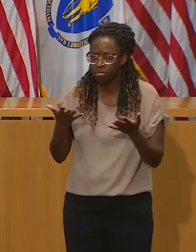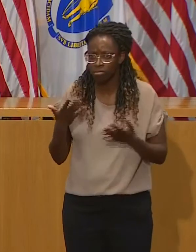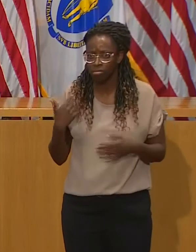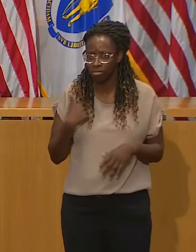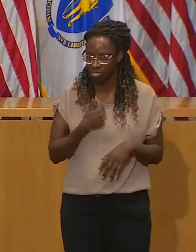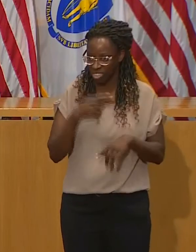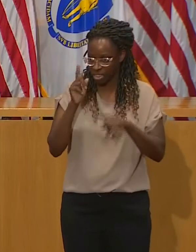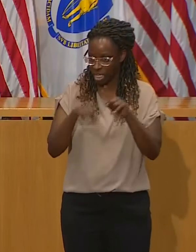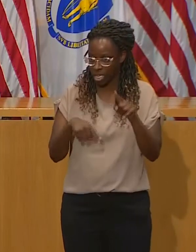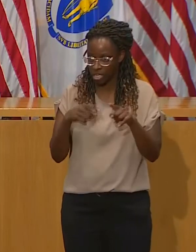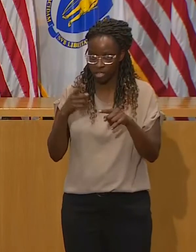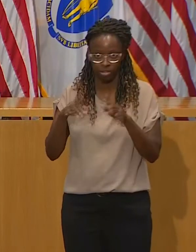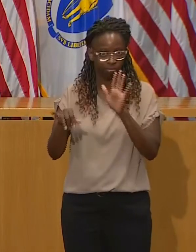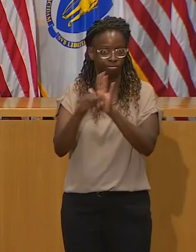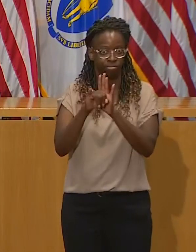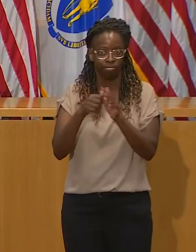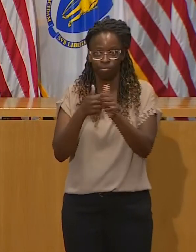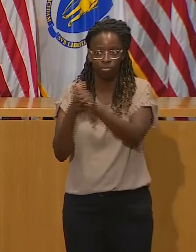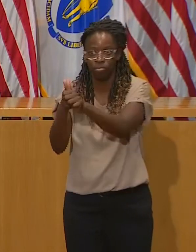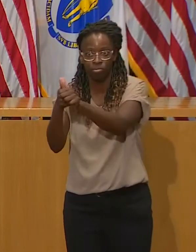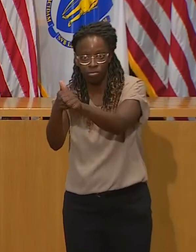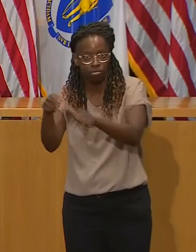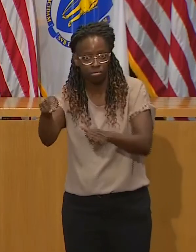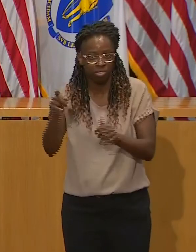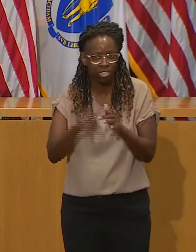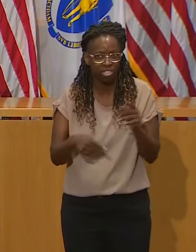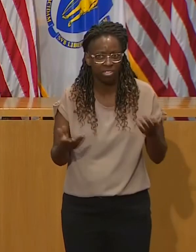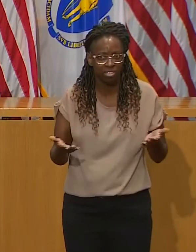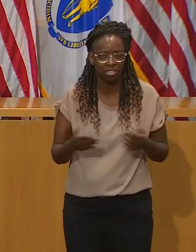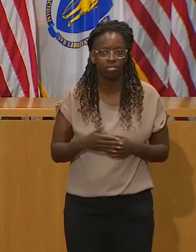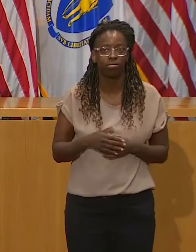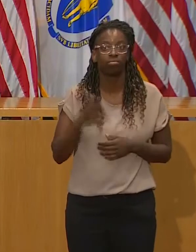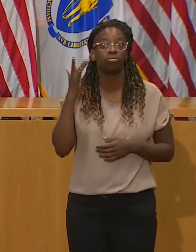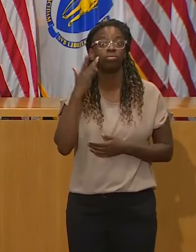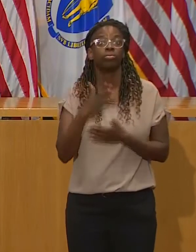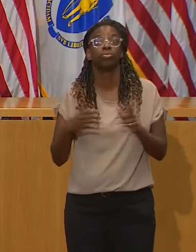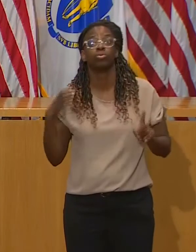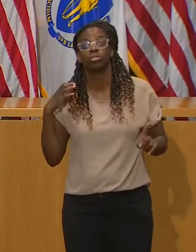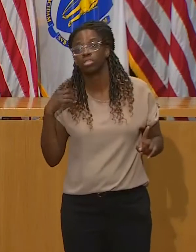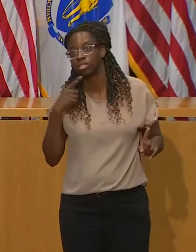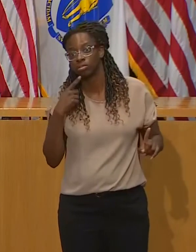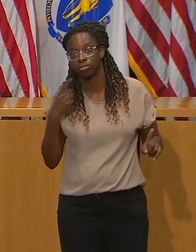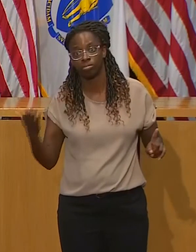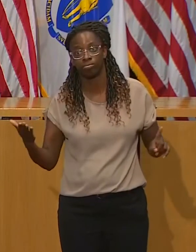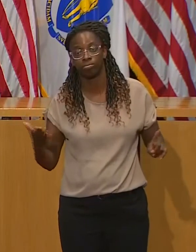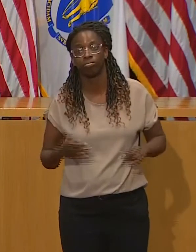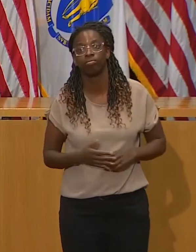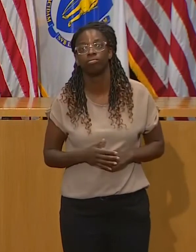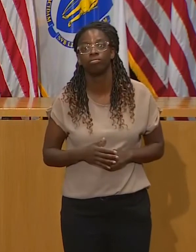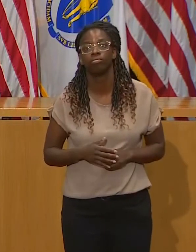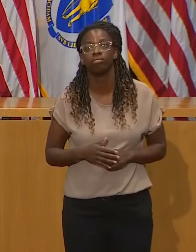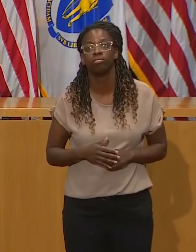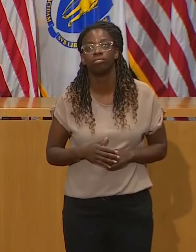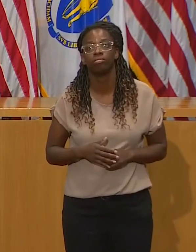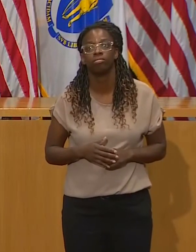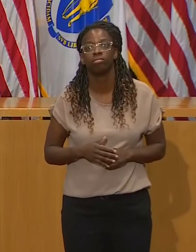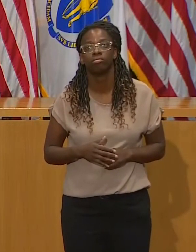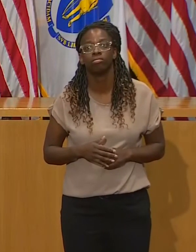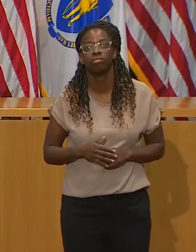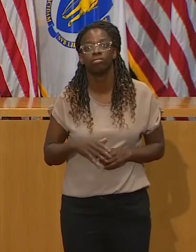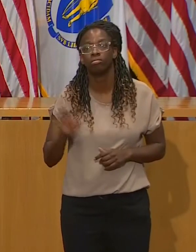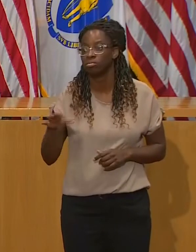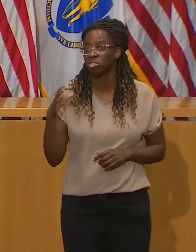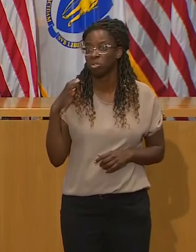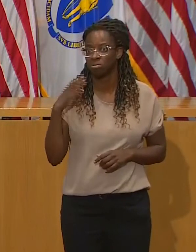coaches in a couple of instances telling families and the players to not respond to the contact tracers.